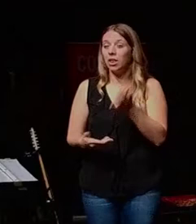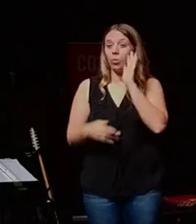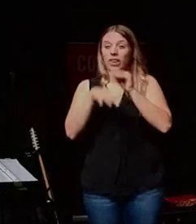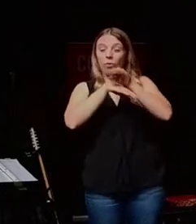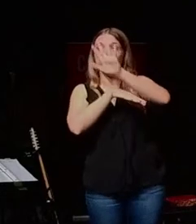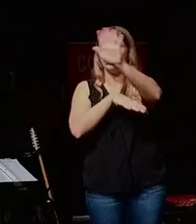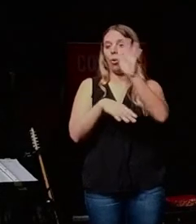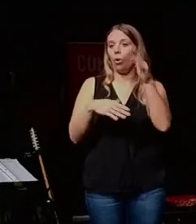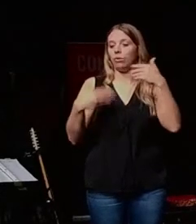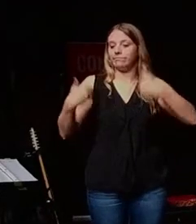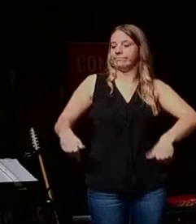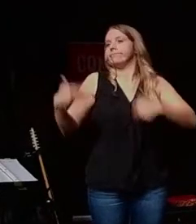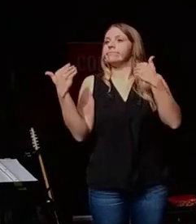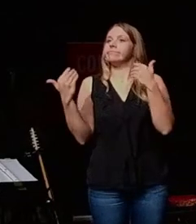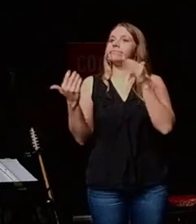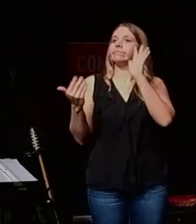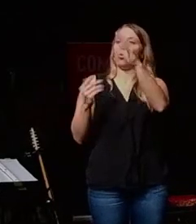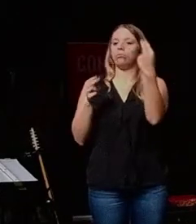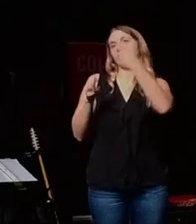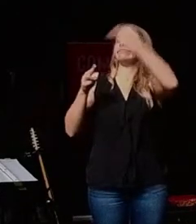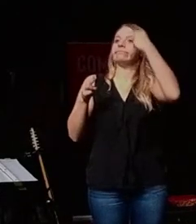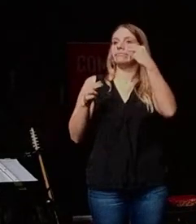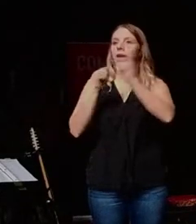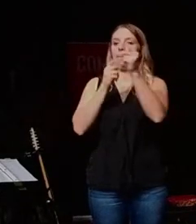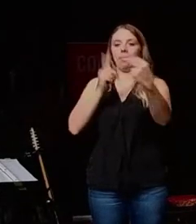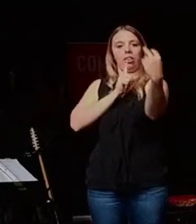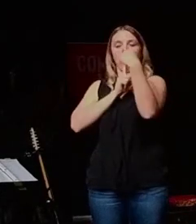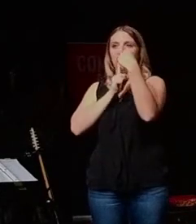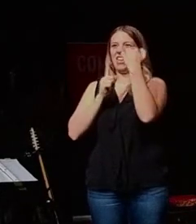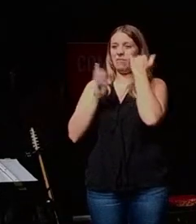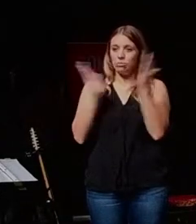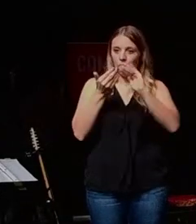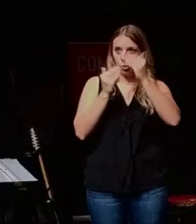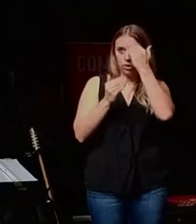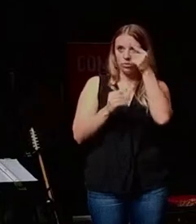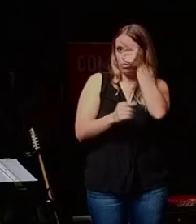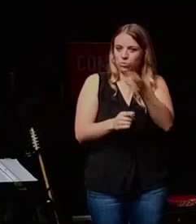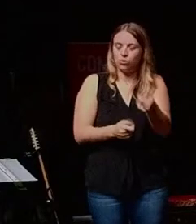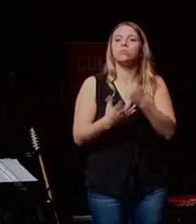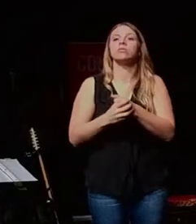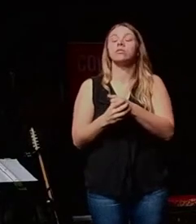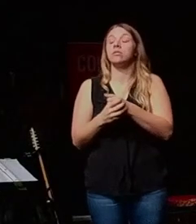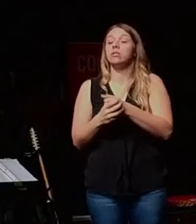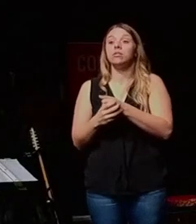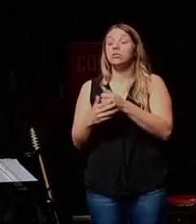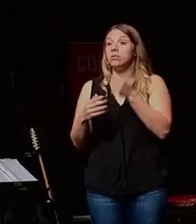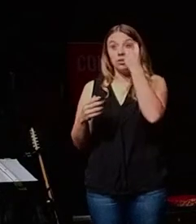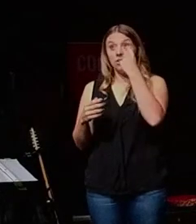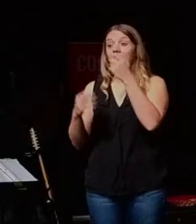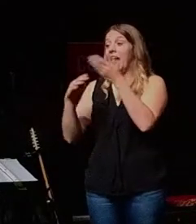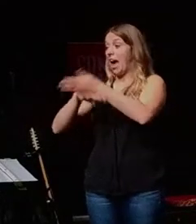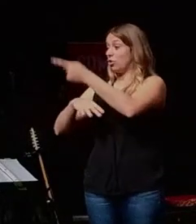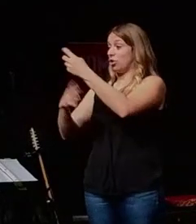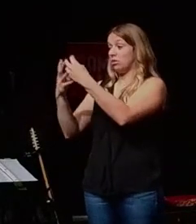trade, your status, the way you're perceived by people in a small community. And next thing you know, right after they were released from,